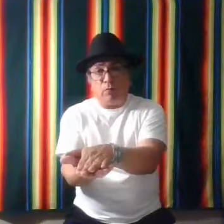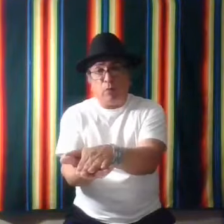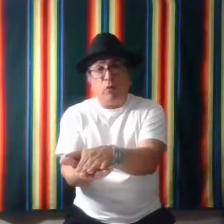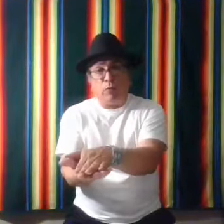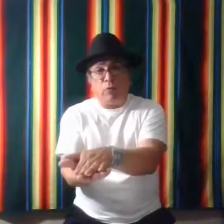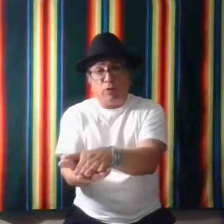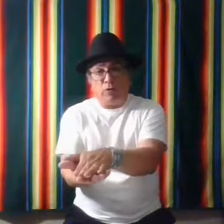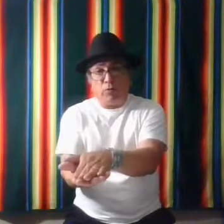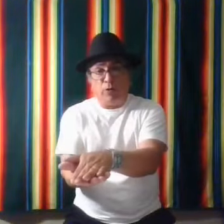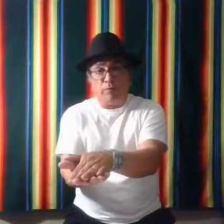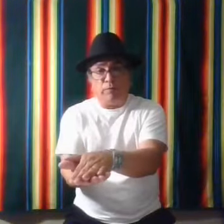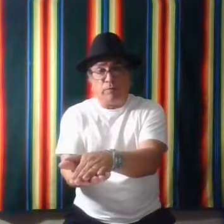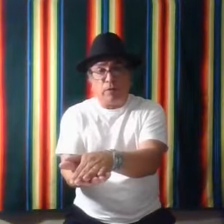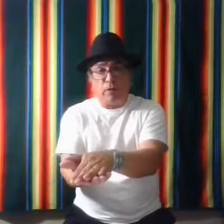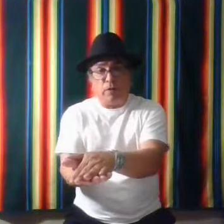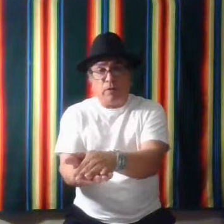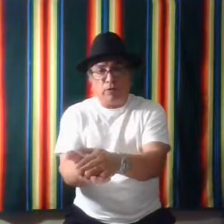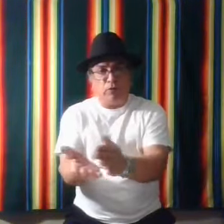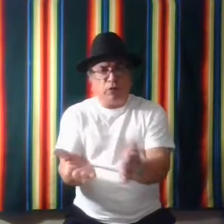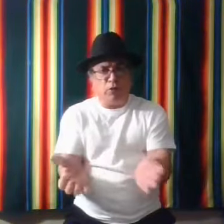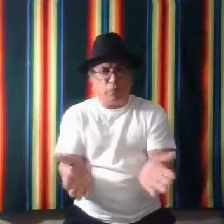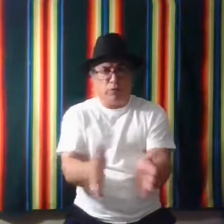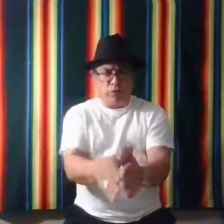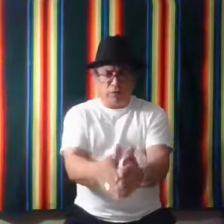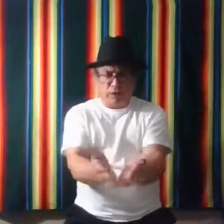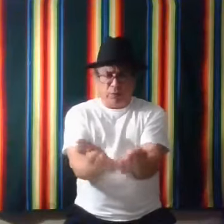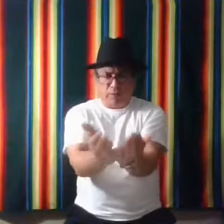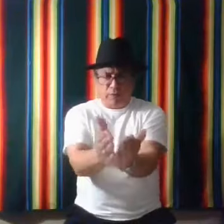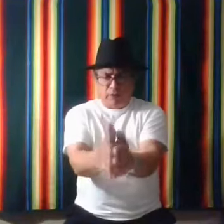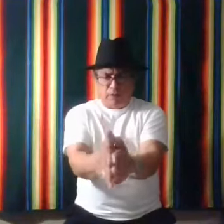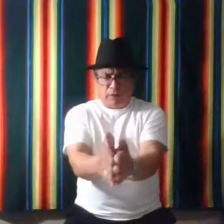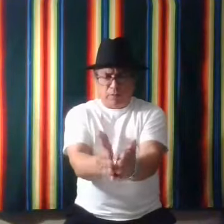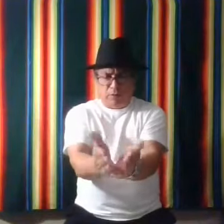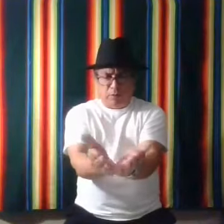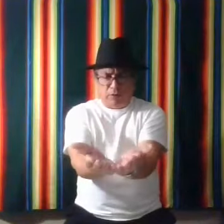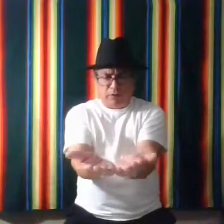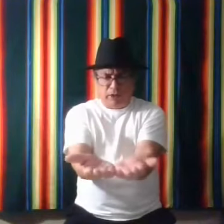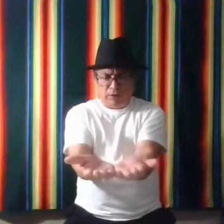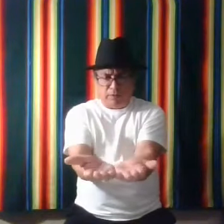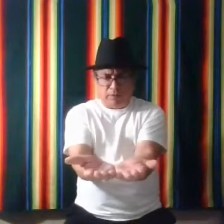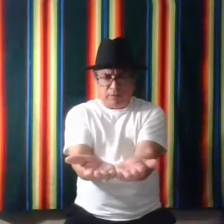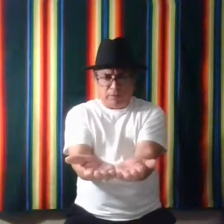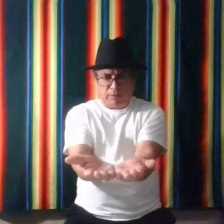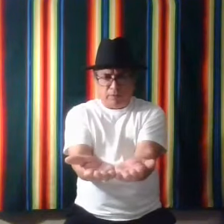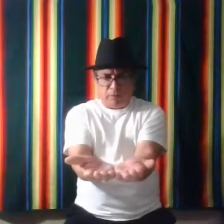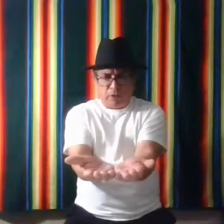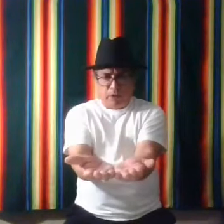Or close the book. So those two are pretty similar. Books this. Okay.